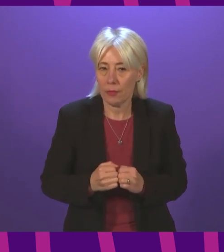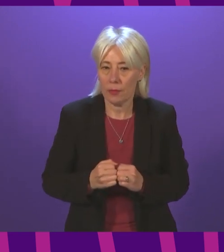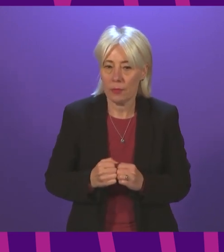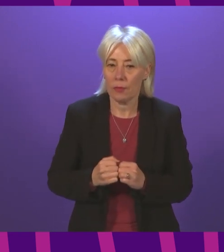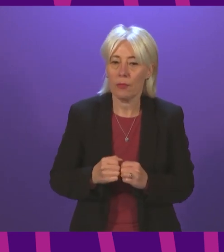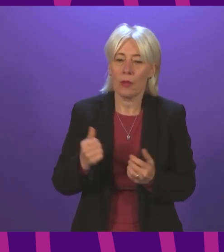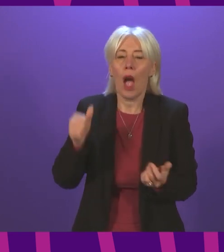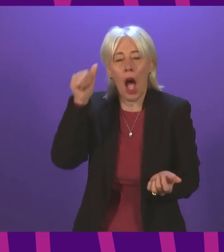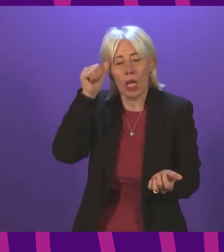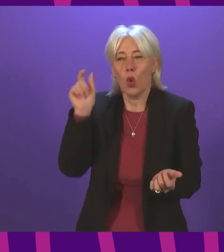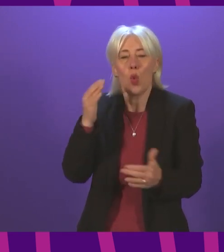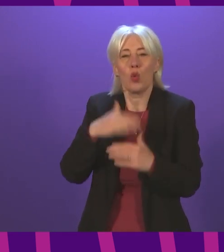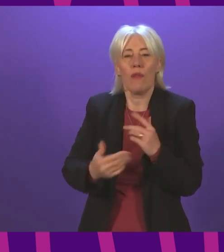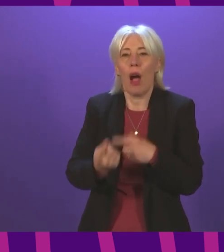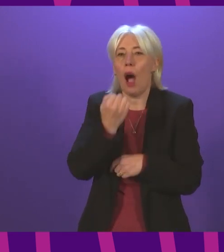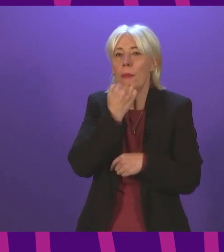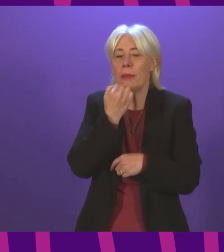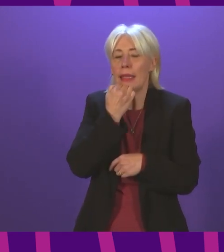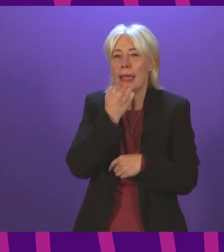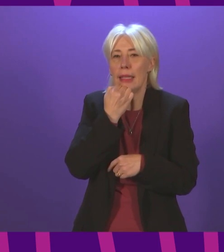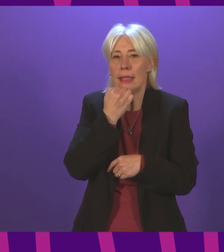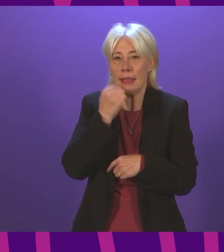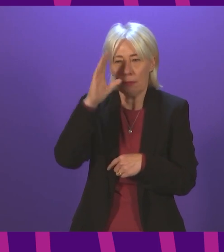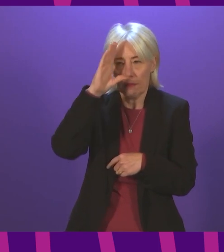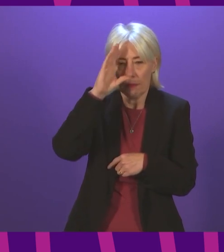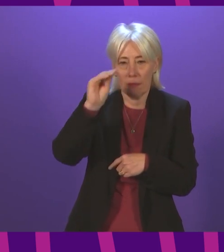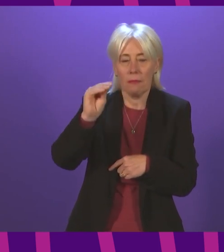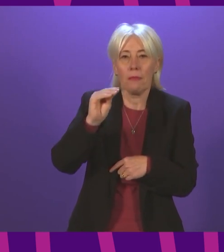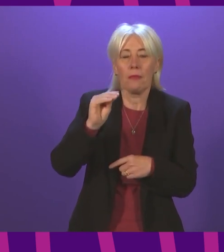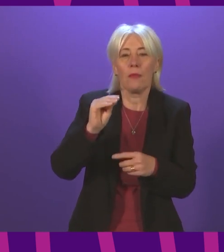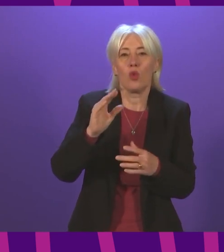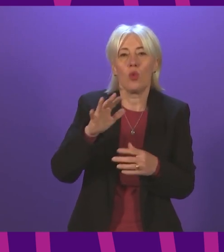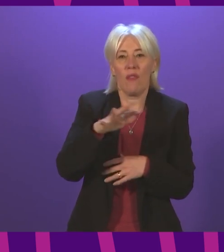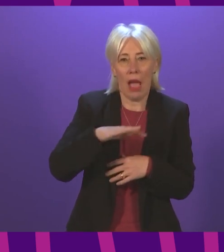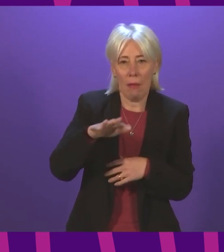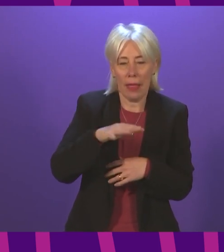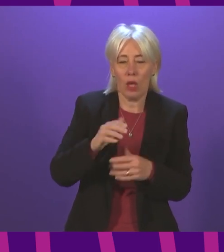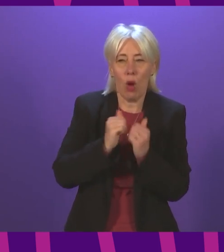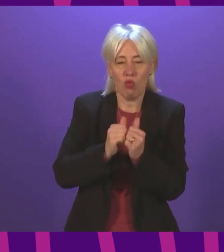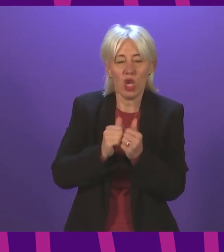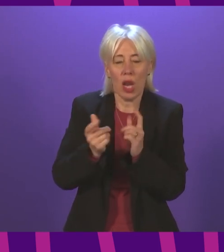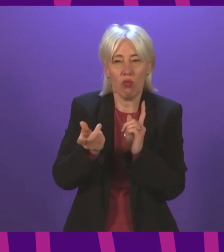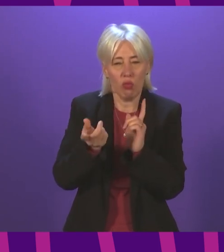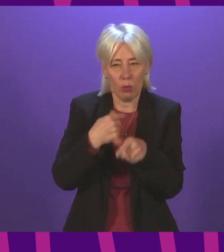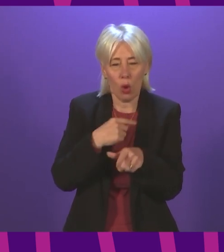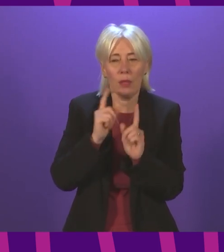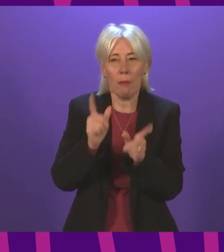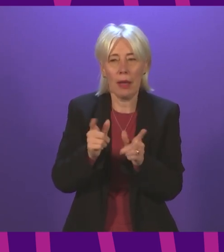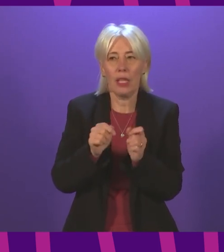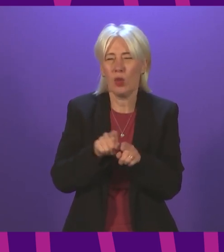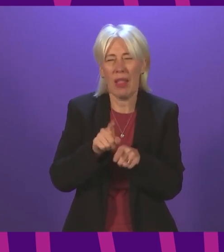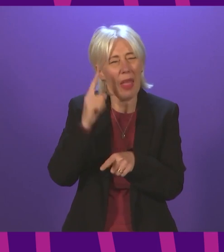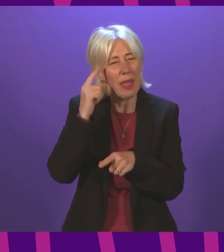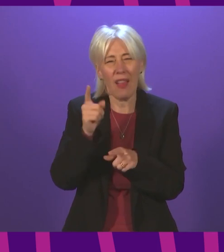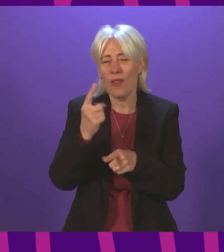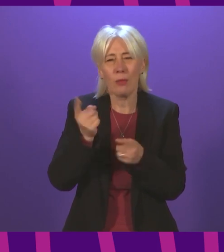Minister didn't give an update on the progress in finding the family. I would appreciate that in response to this question. But I think she's also